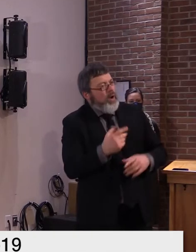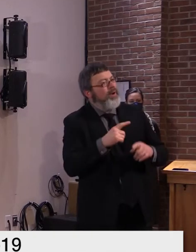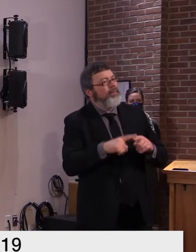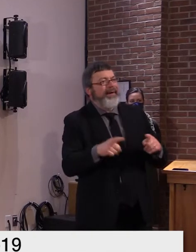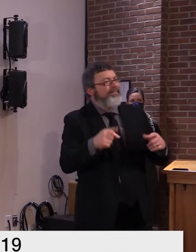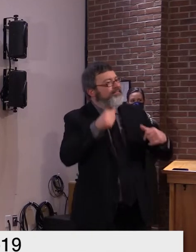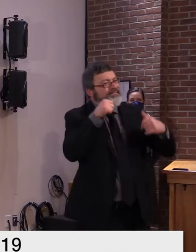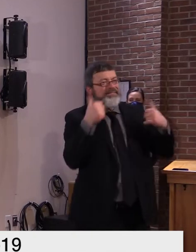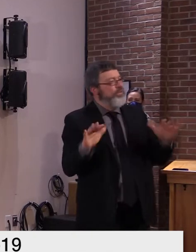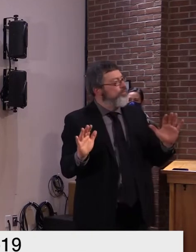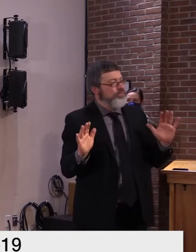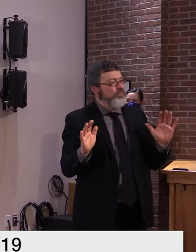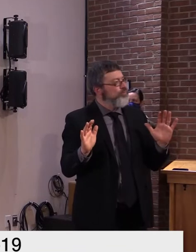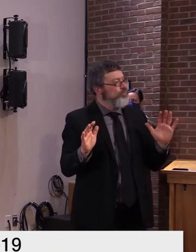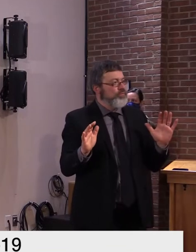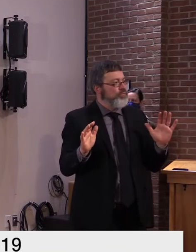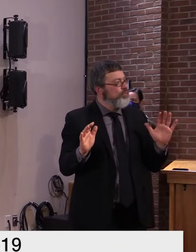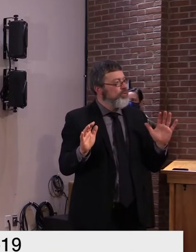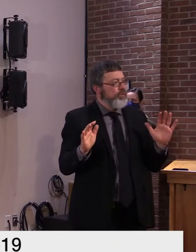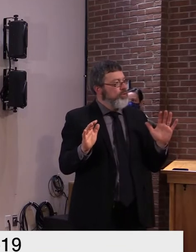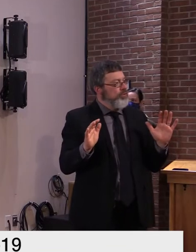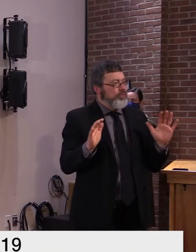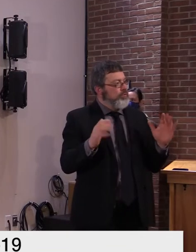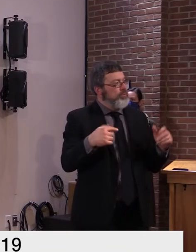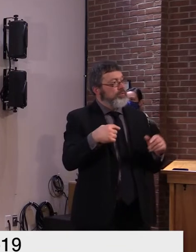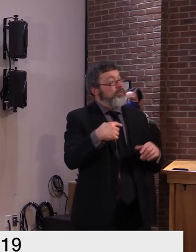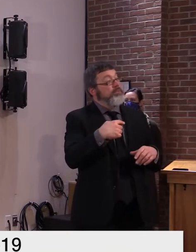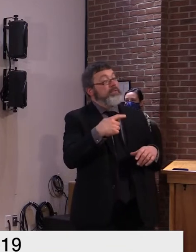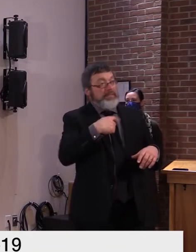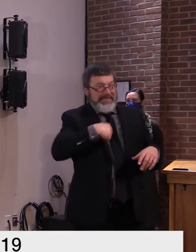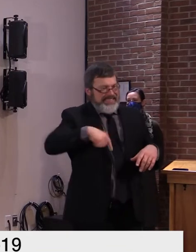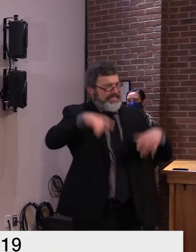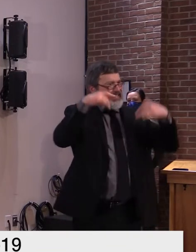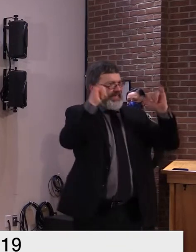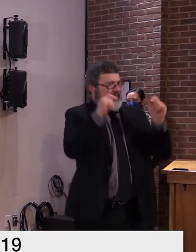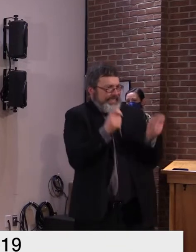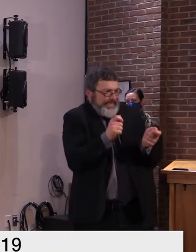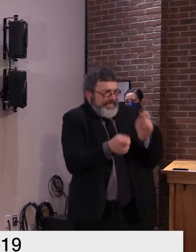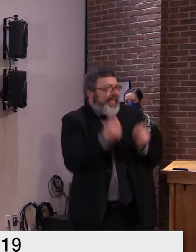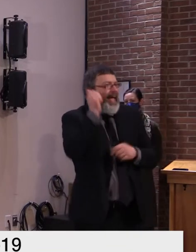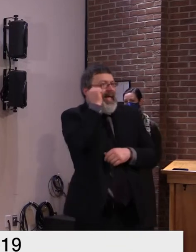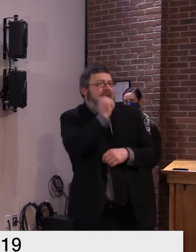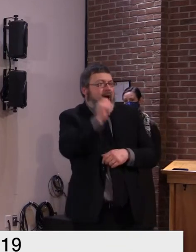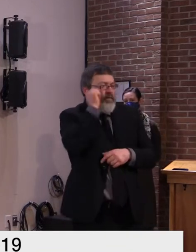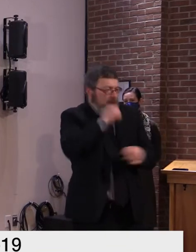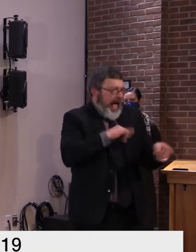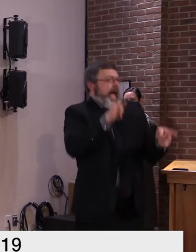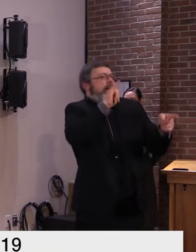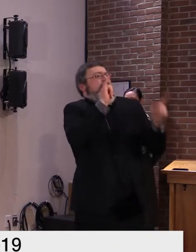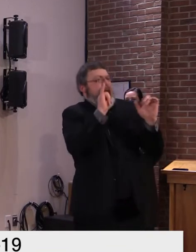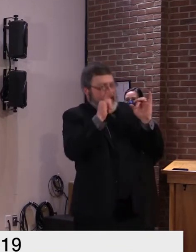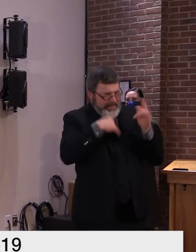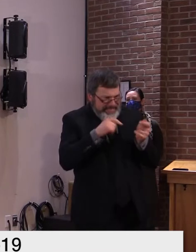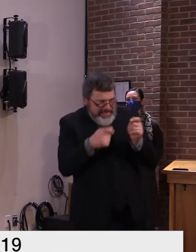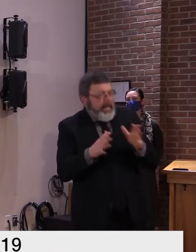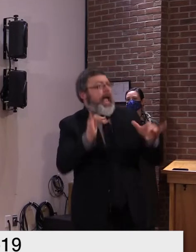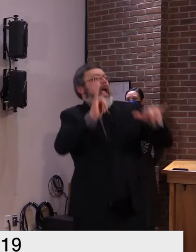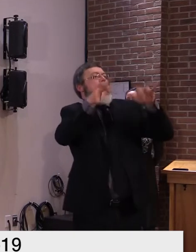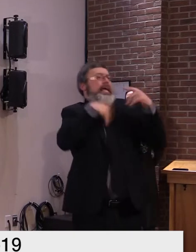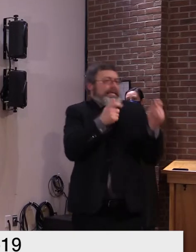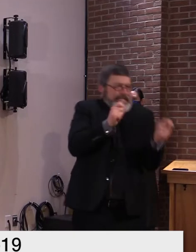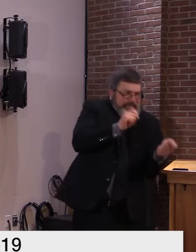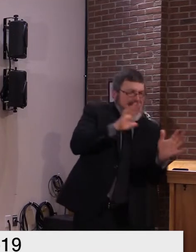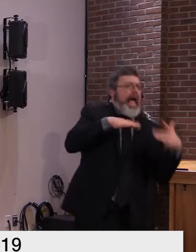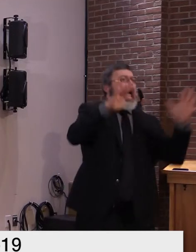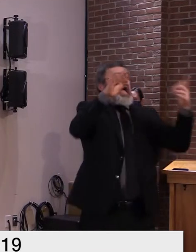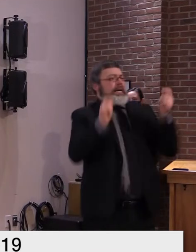something new where we were open to refining our approach even further we continue to work together whether